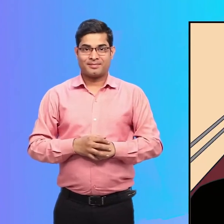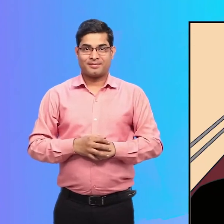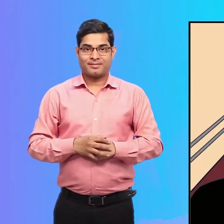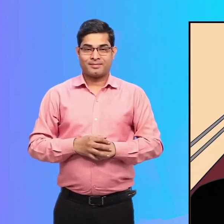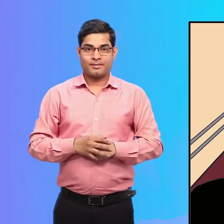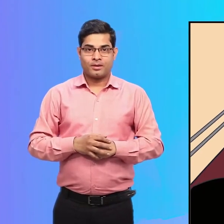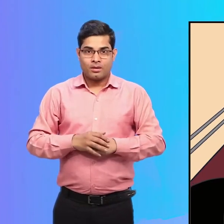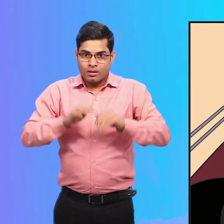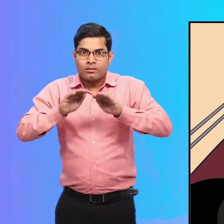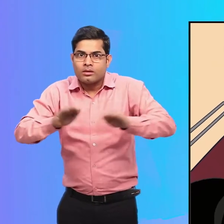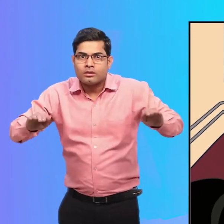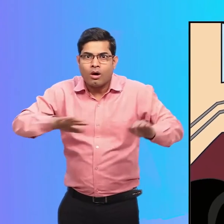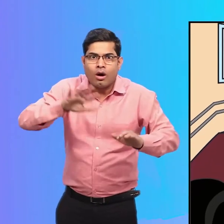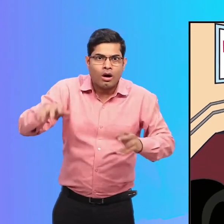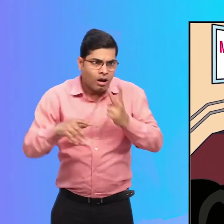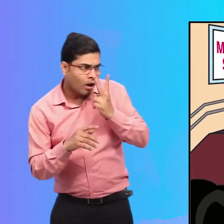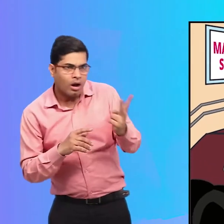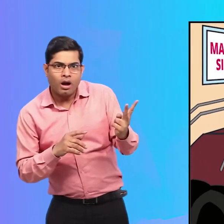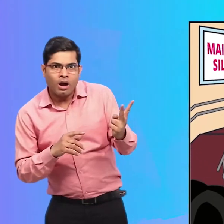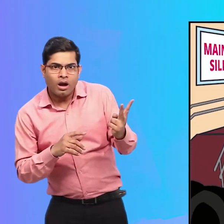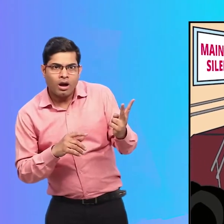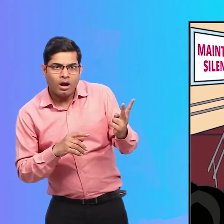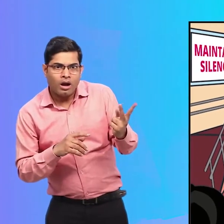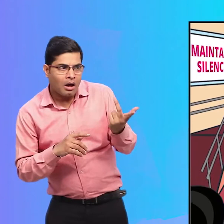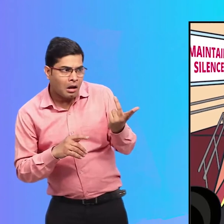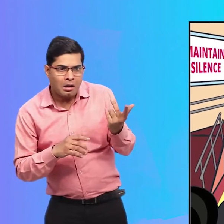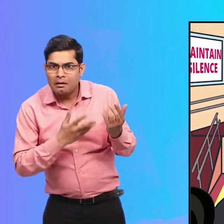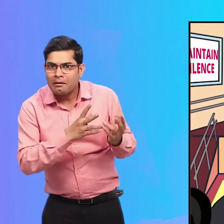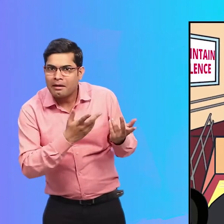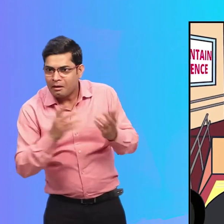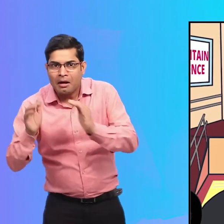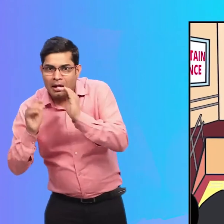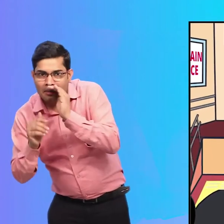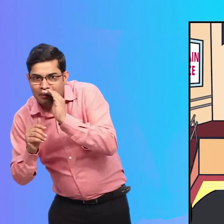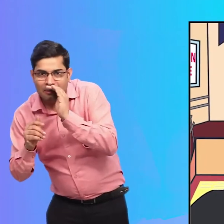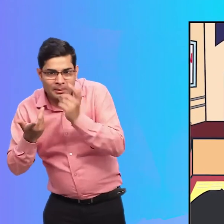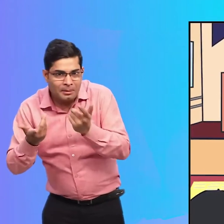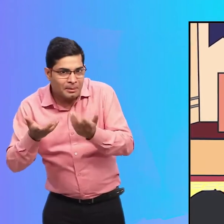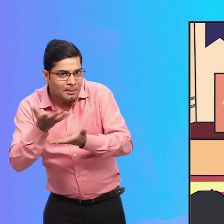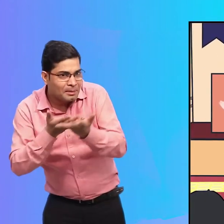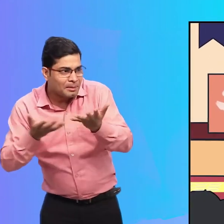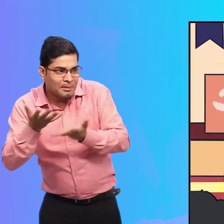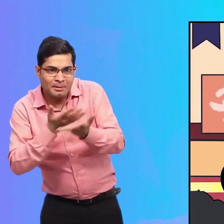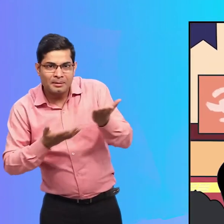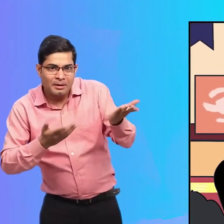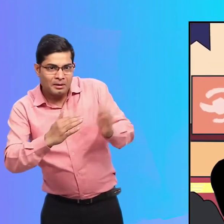The children have noticed this change and are discussing it in whispers among